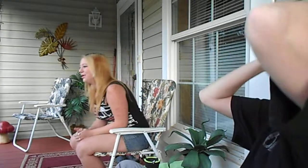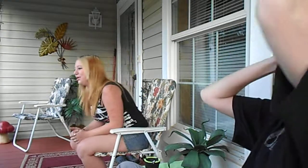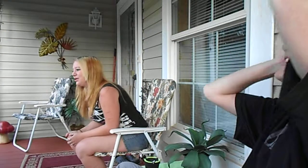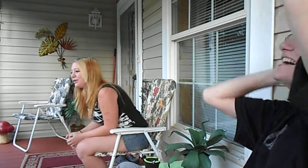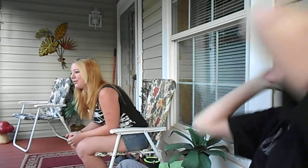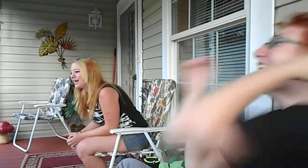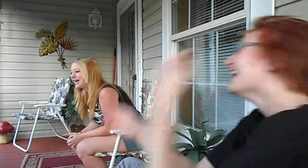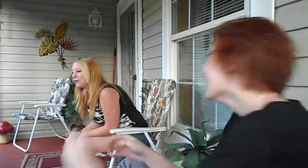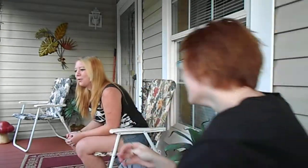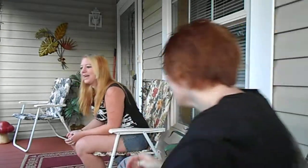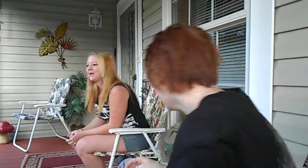Yodeling